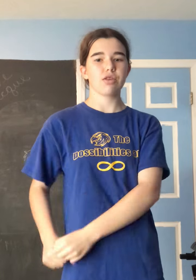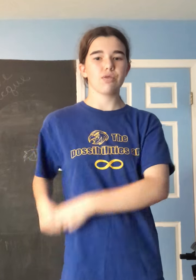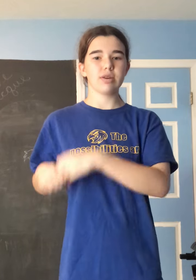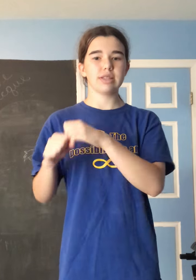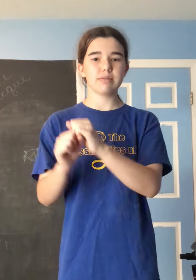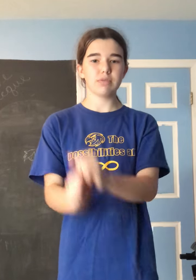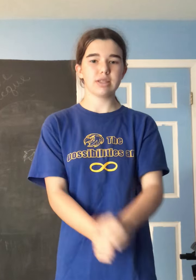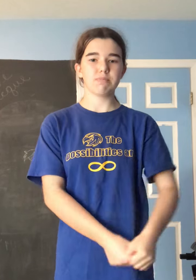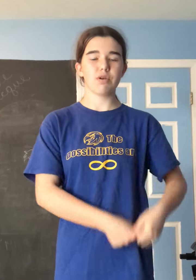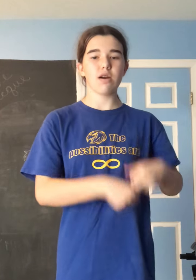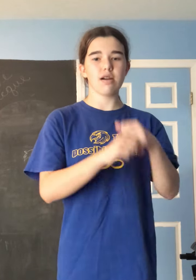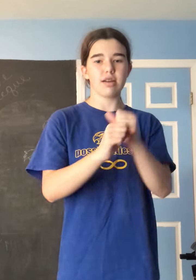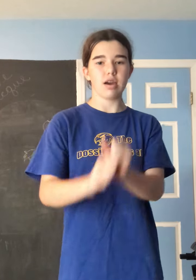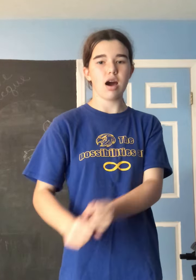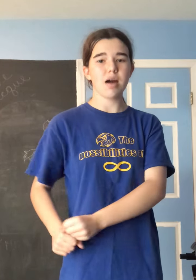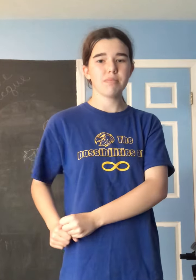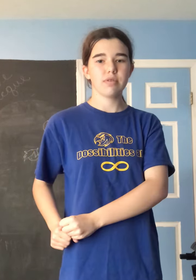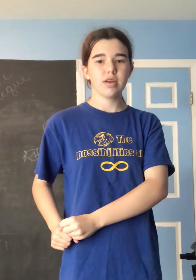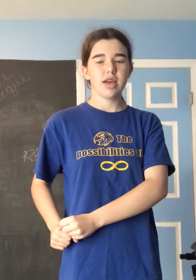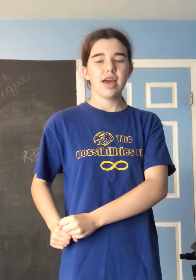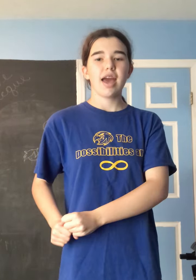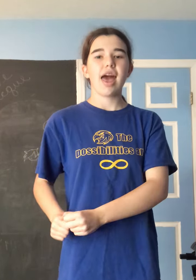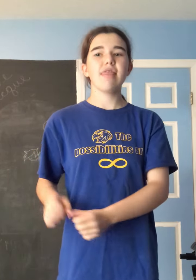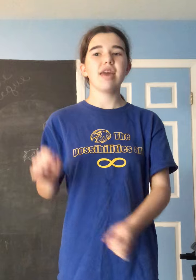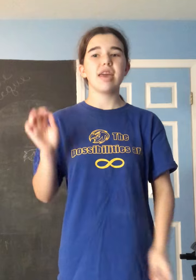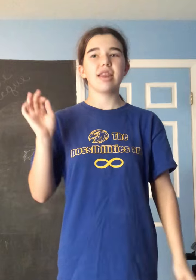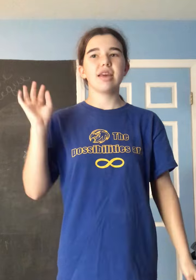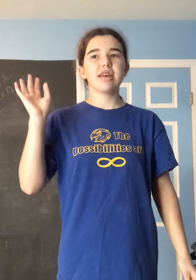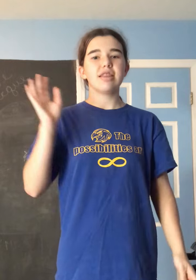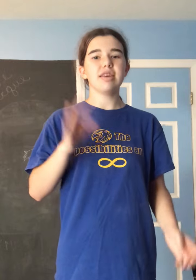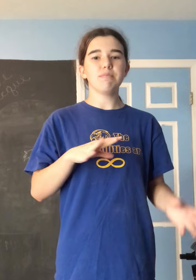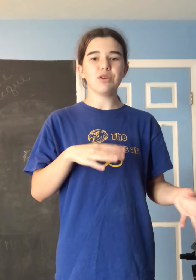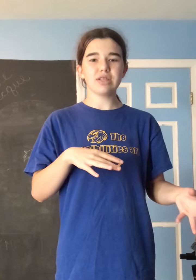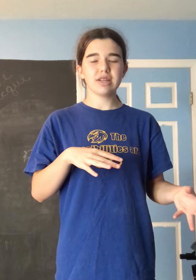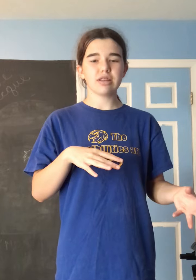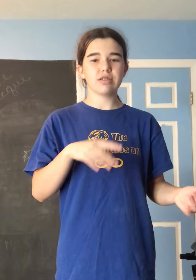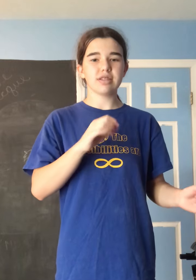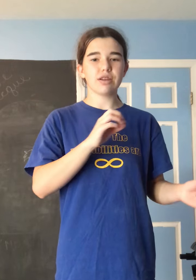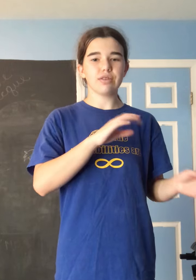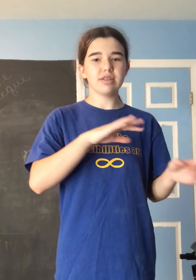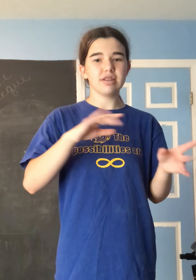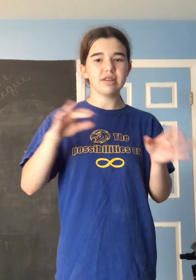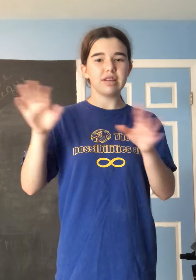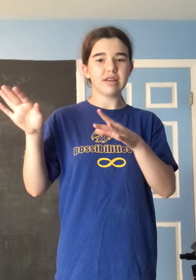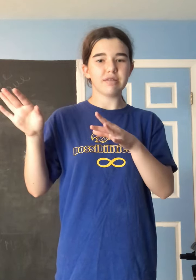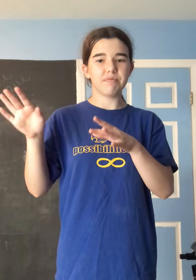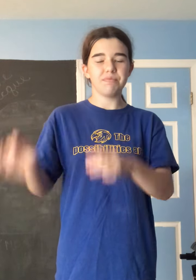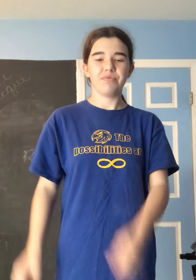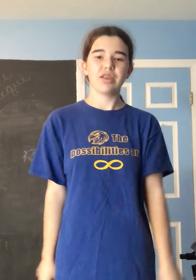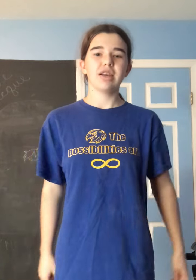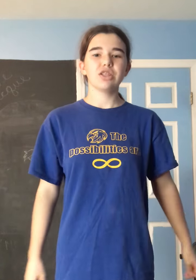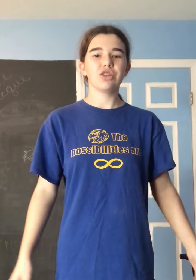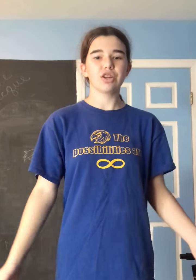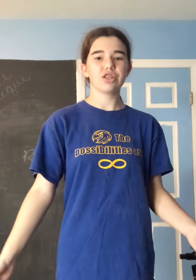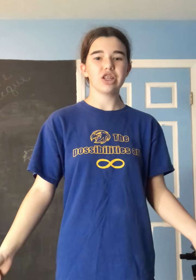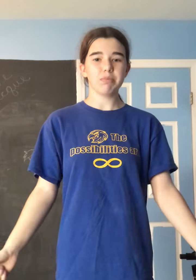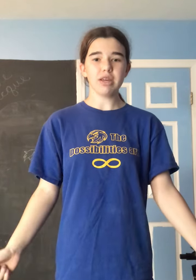the Christmas party hop. And then the music does a little da-na-na-na. So you're going to shimmy